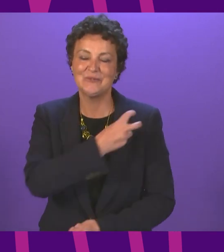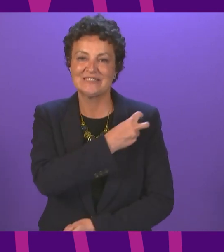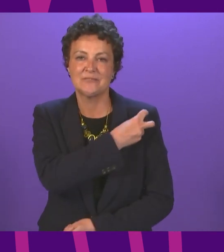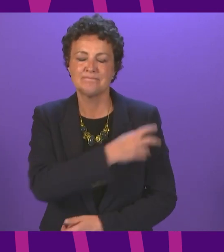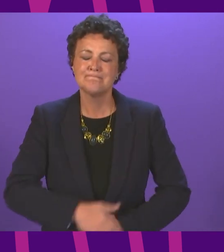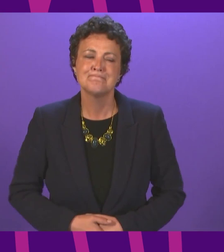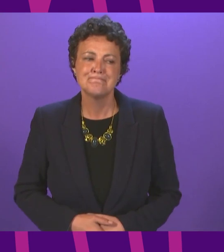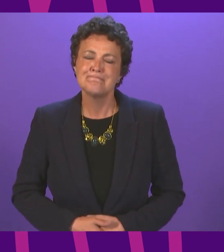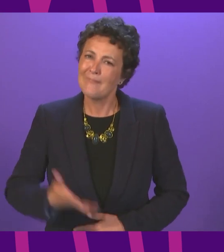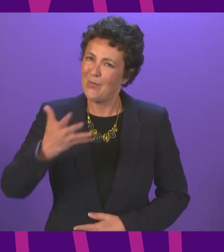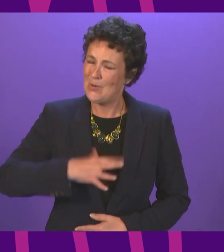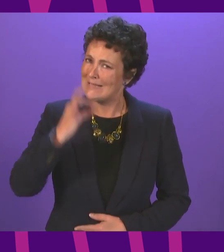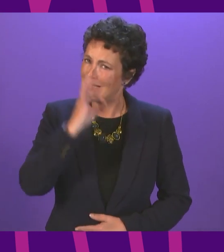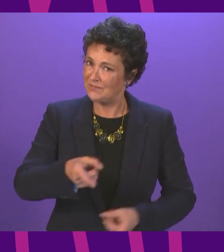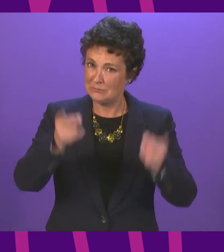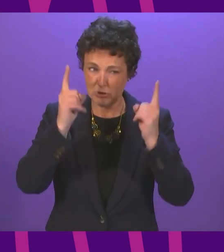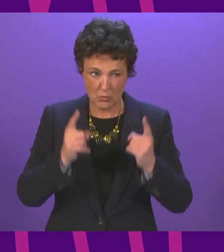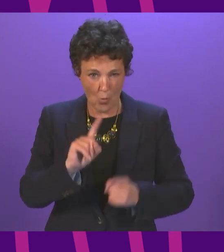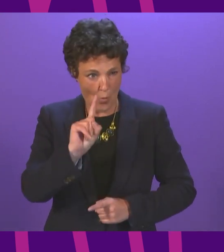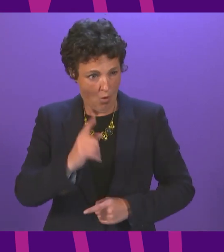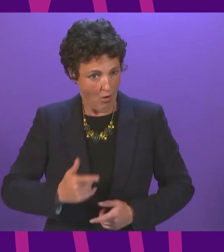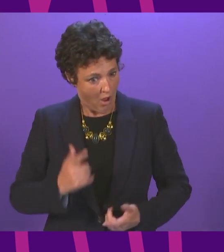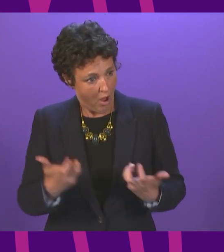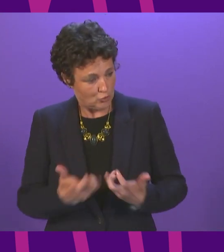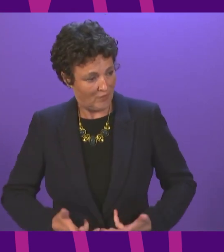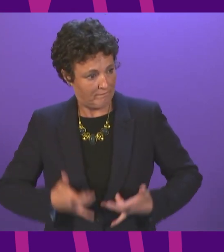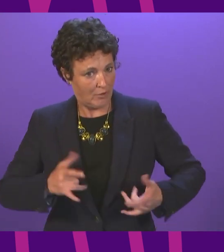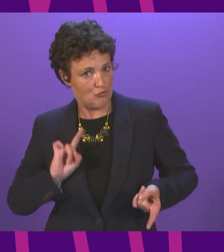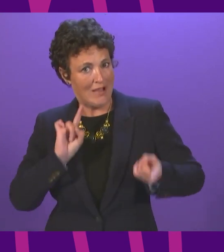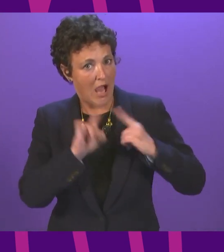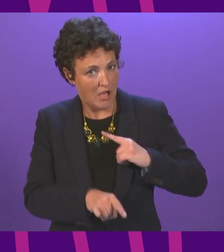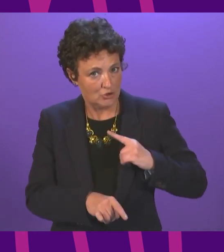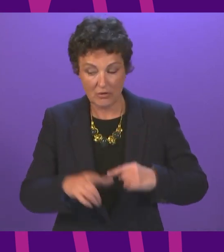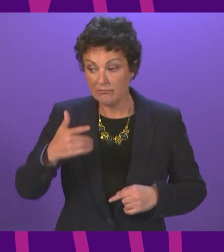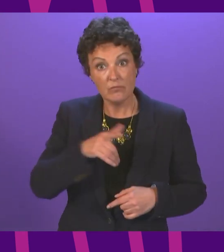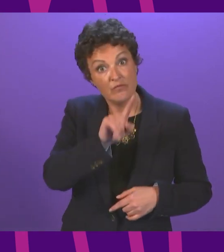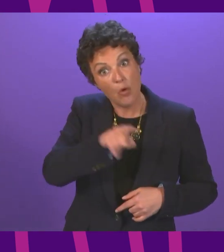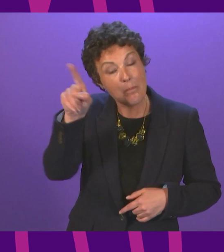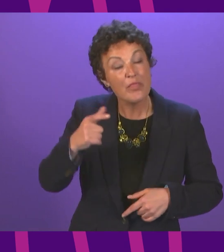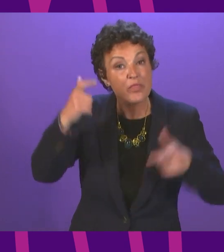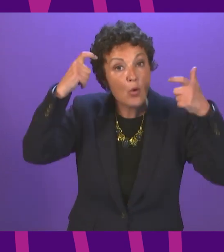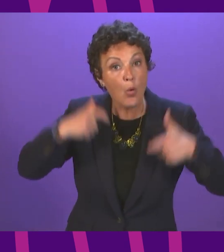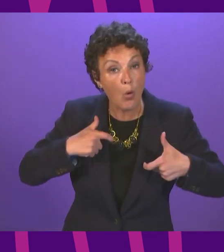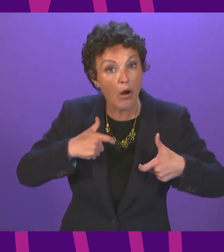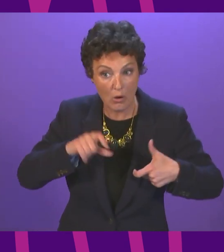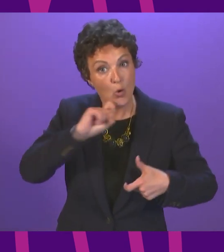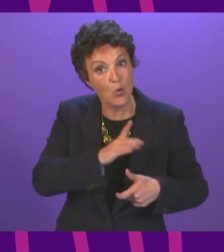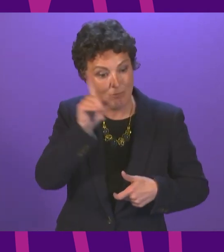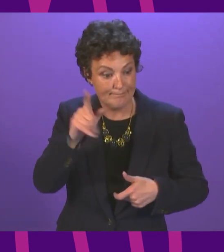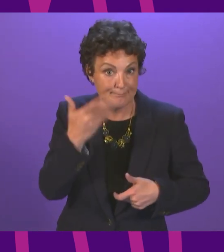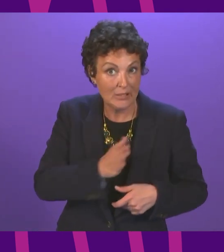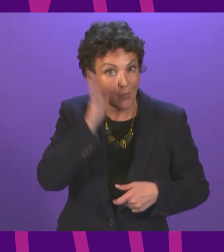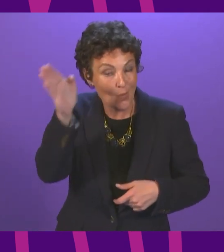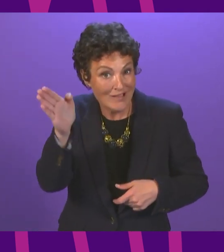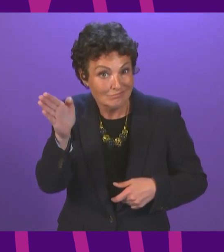Minister for her reaction to the outcome of the court case taken to the court of session by survivors of people who suffered abuse at the